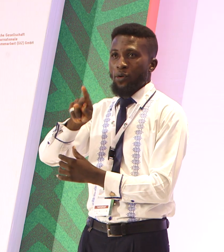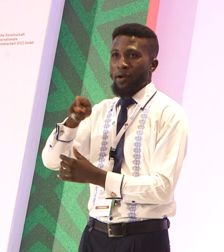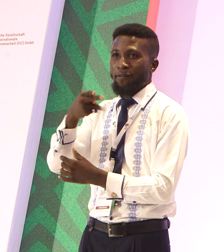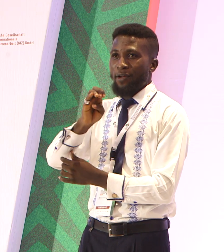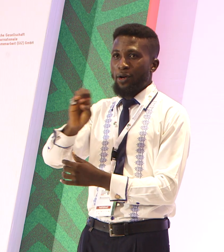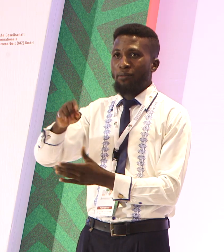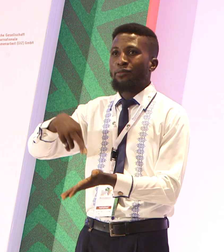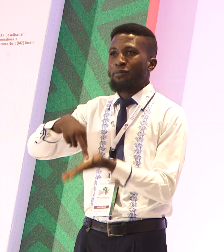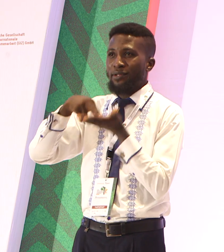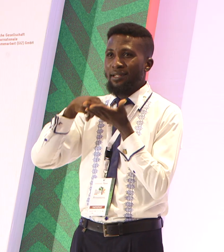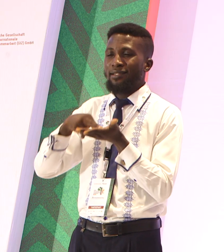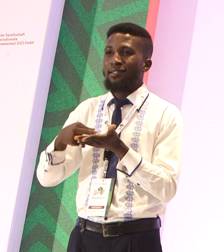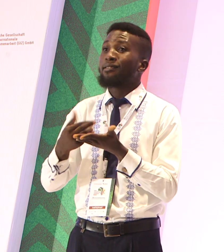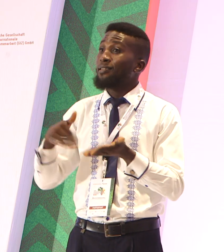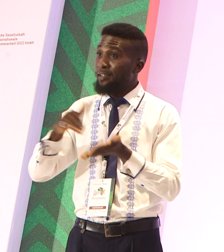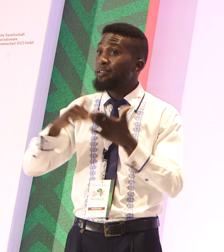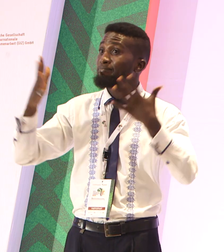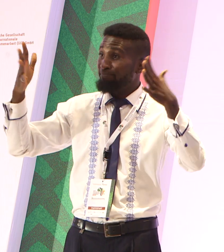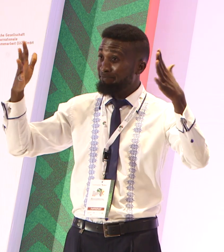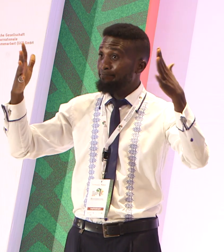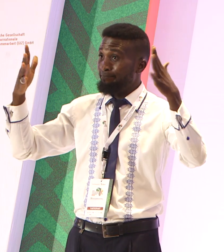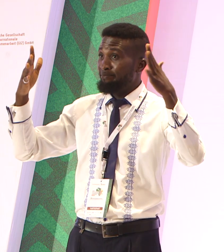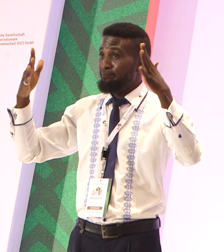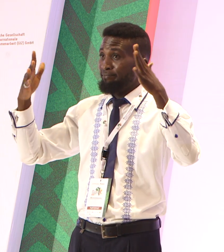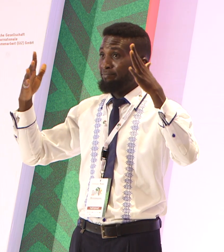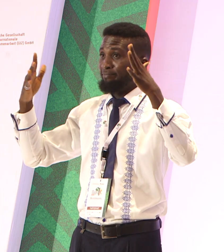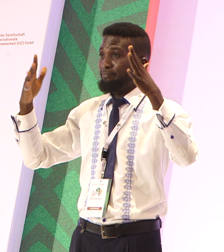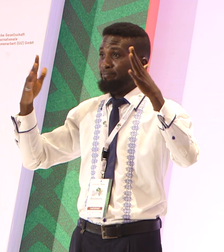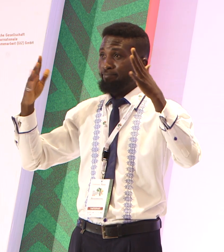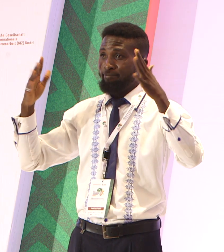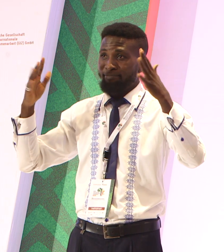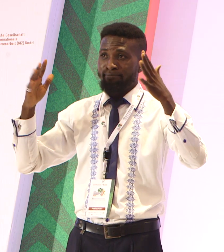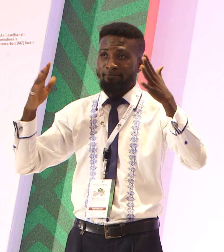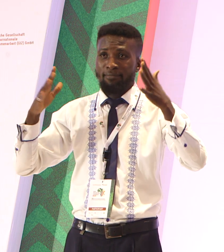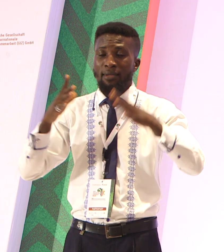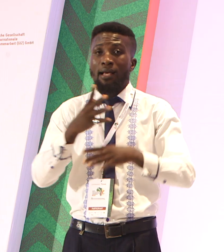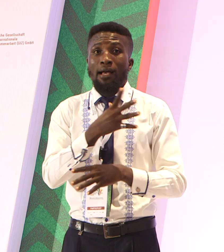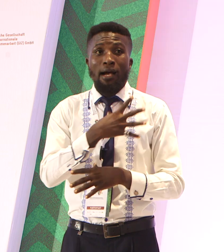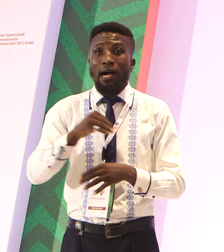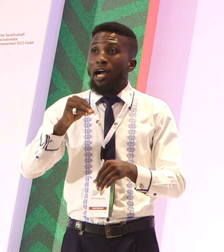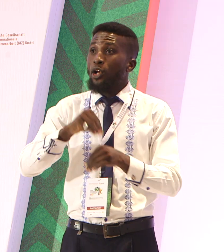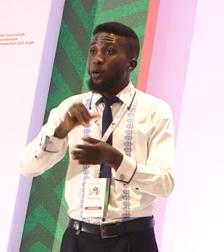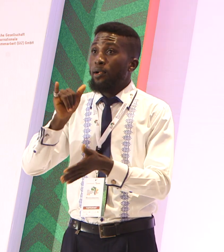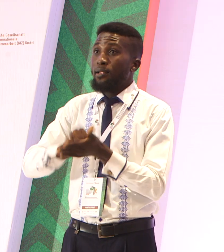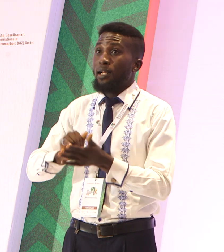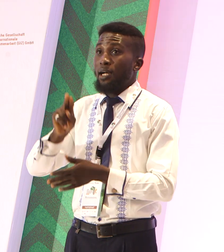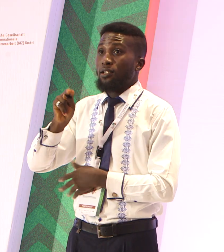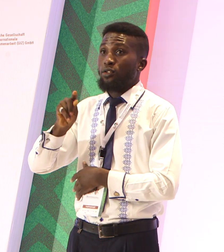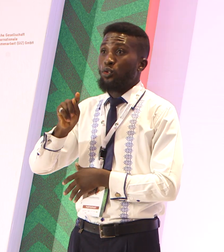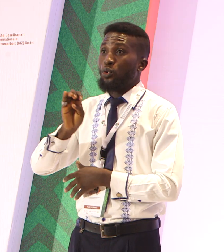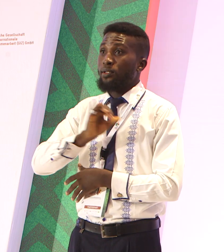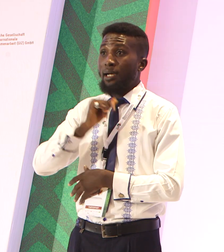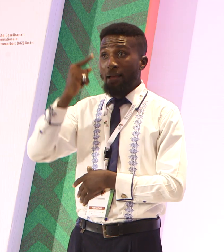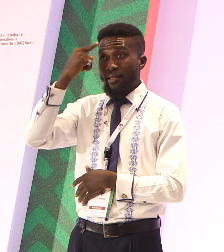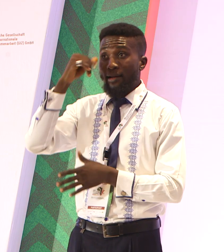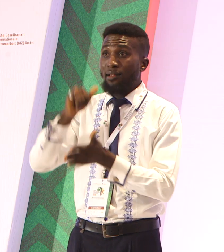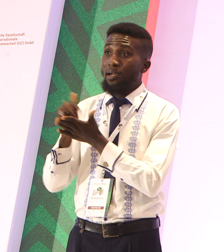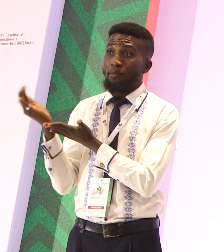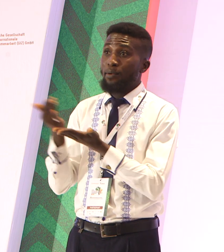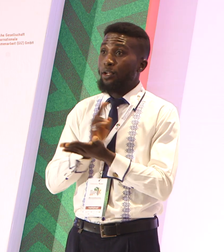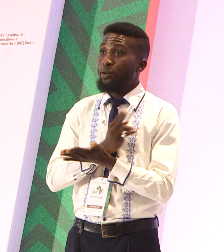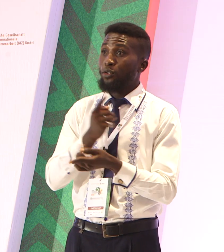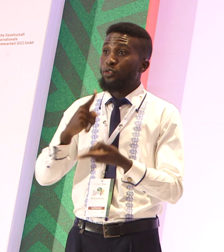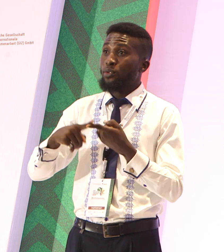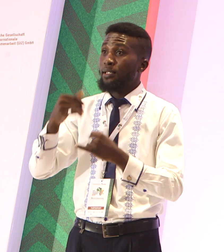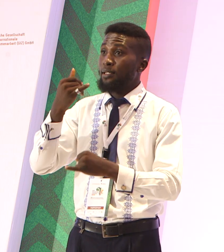Mexico. Once again, can we put our hands together for him? And on that note, I think that brings us to the end of the